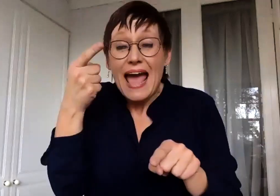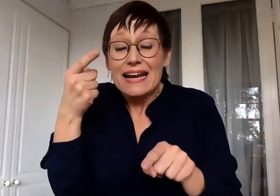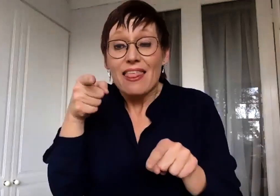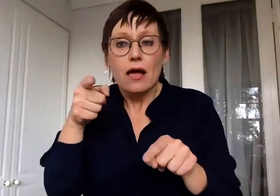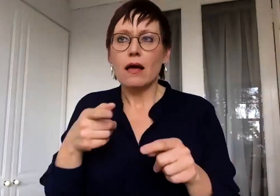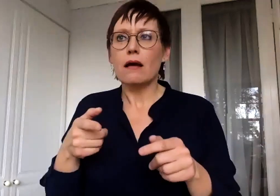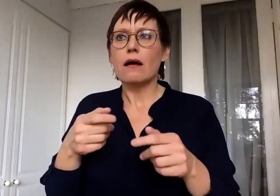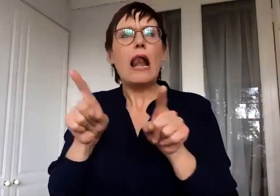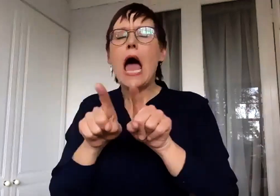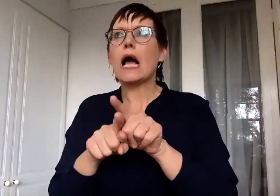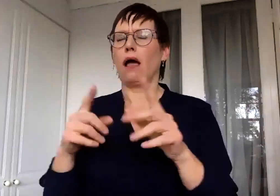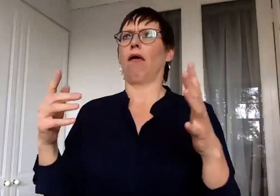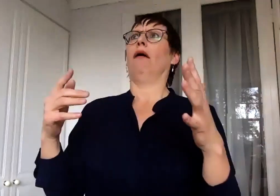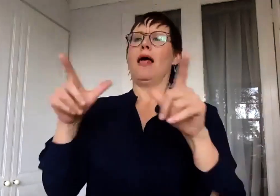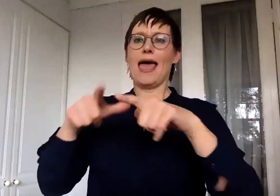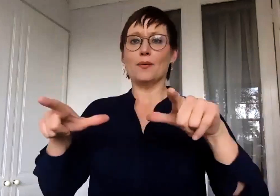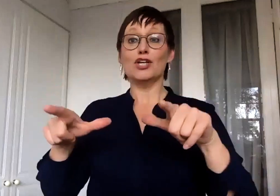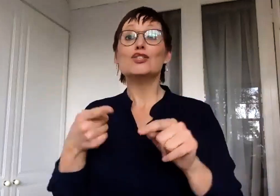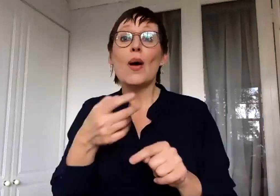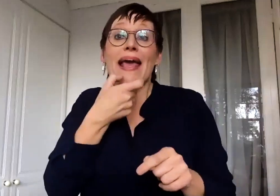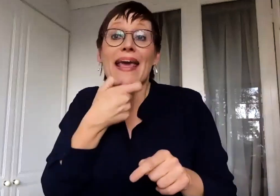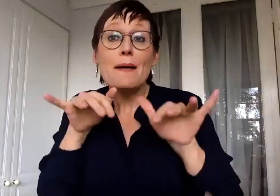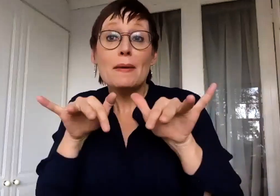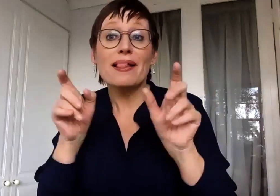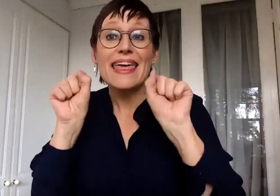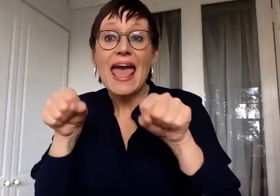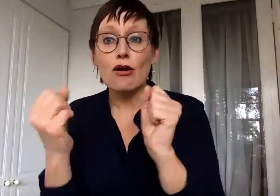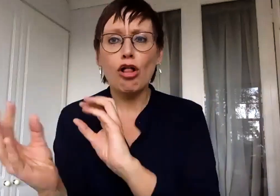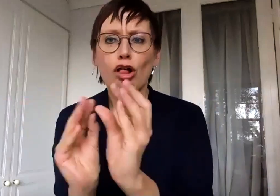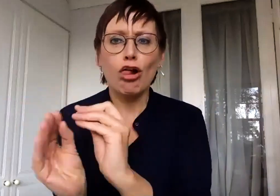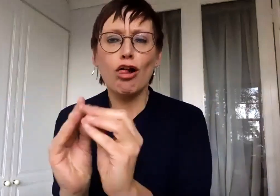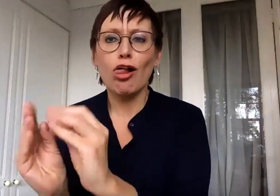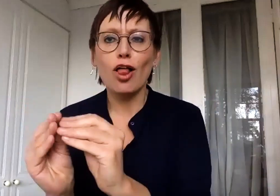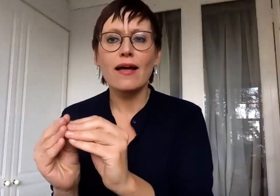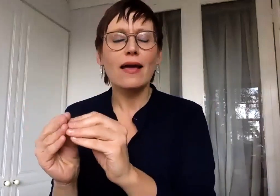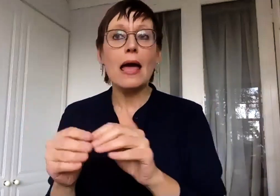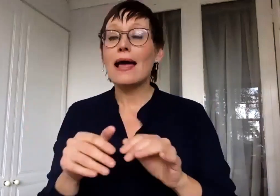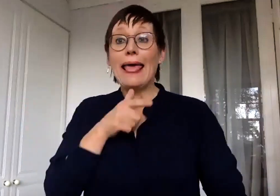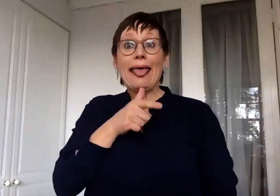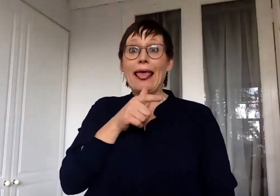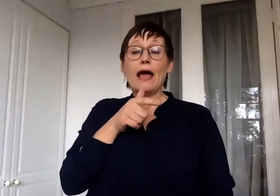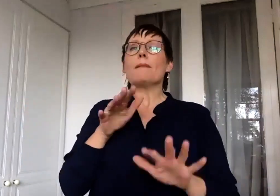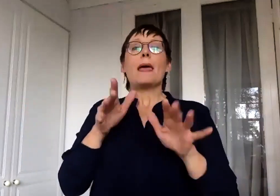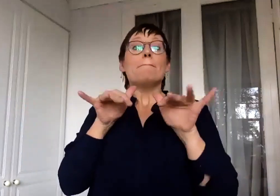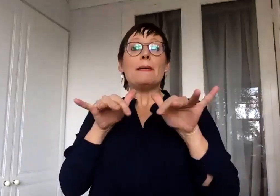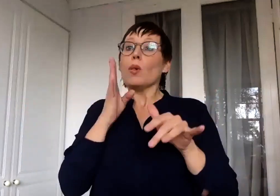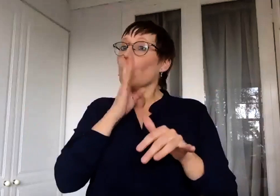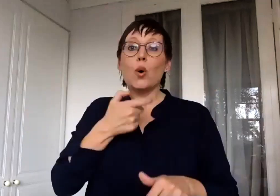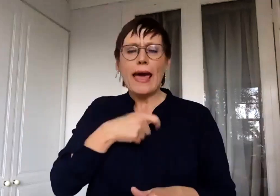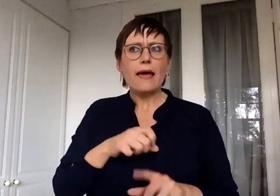it is fantastic because we can gossip loudly about you in front of you. You don't have a clue what we are talking about. It must be